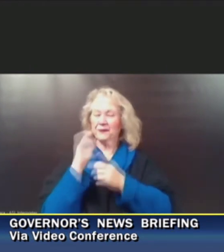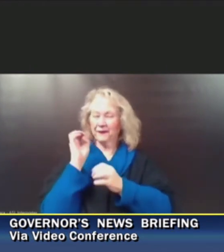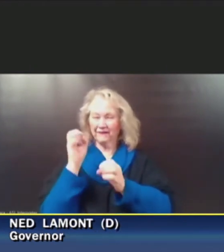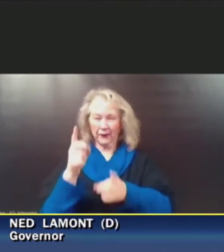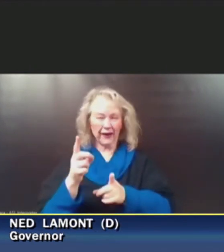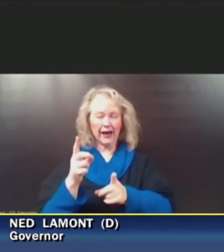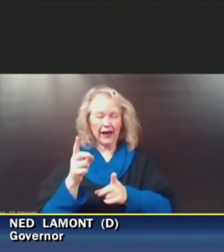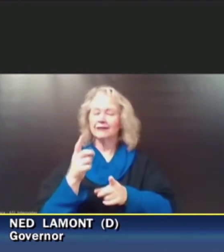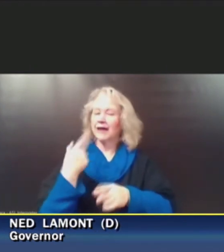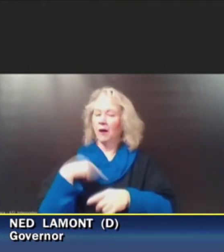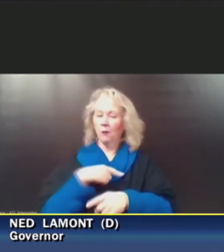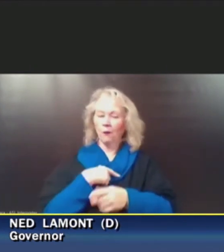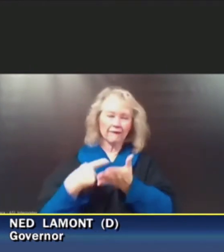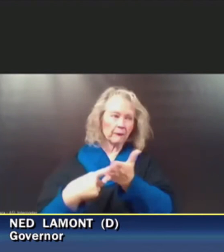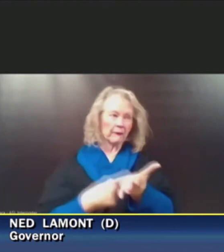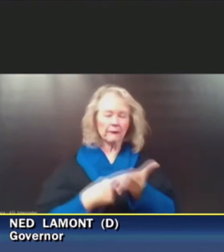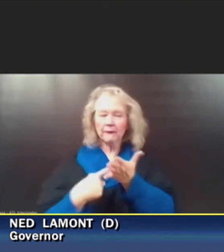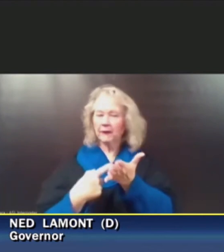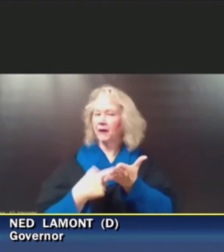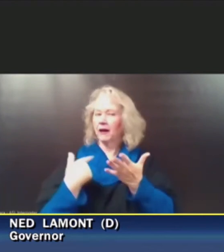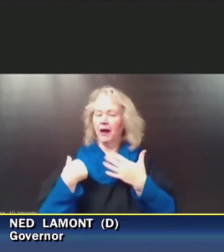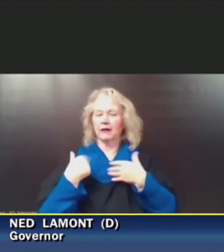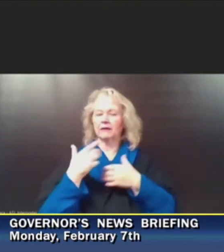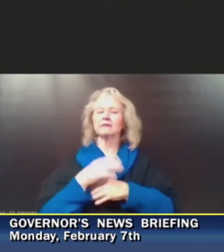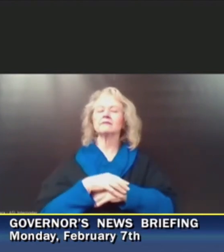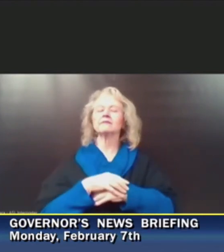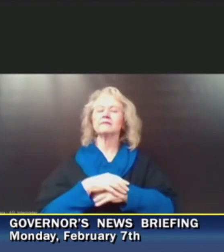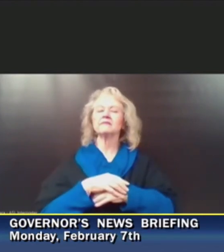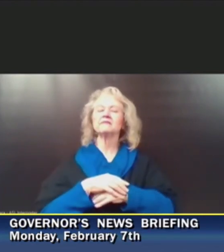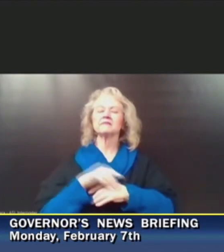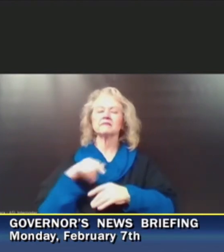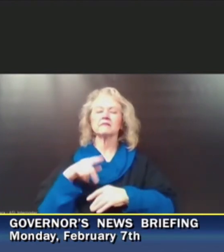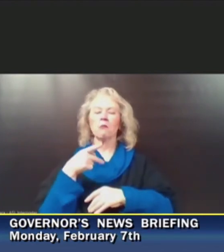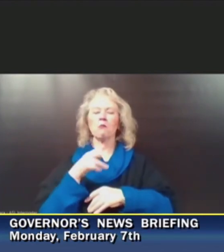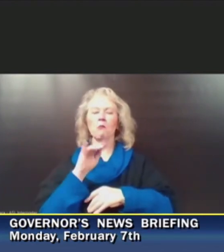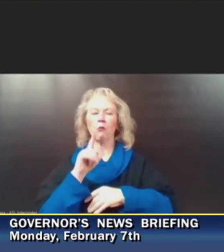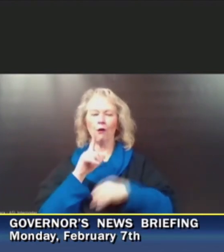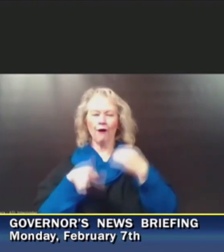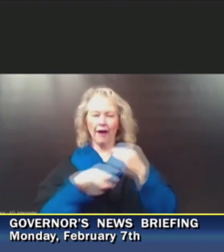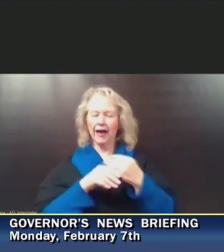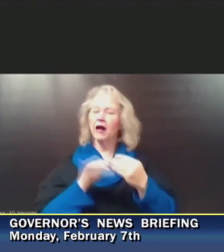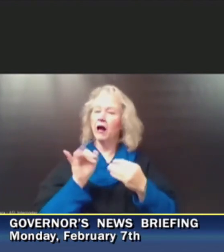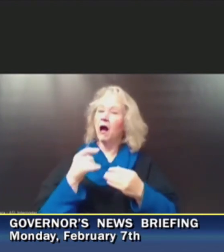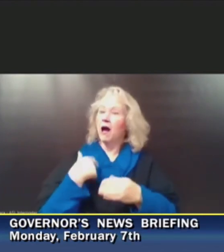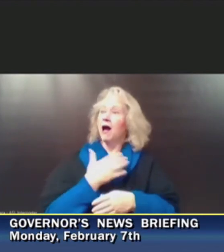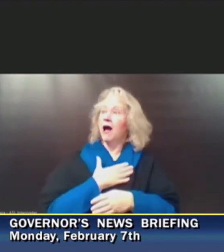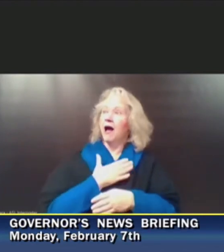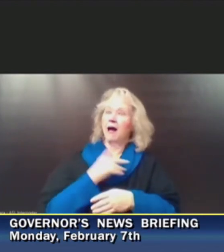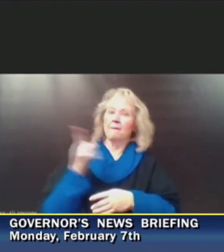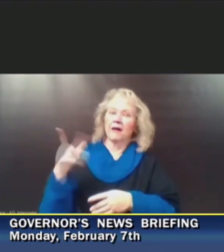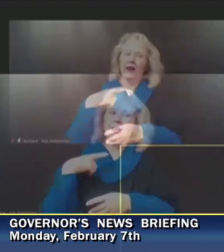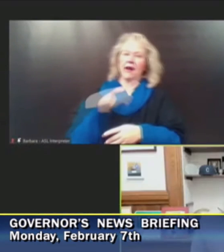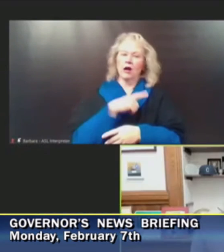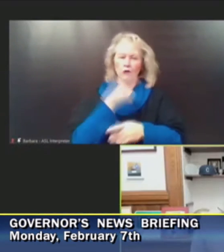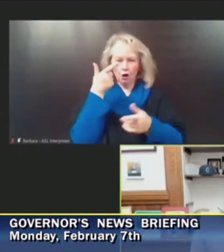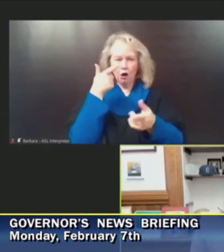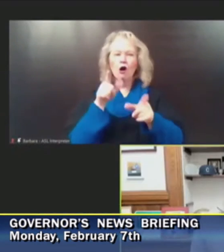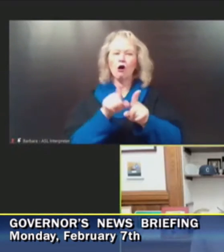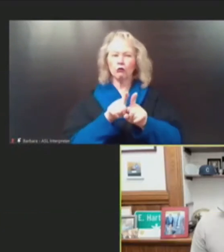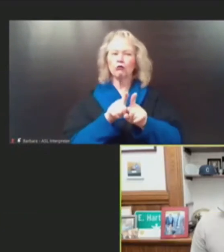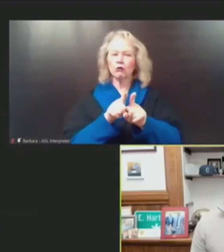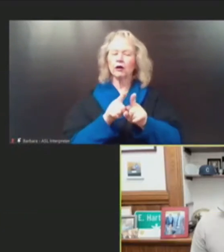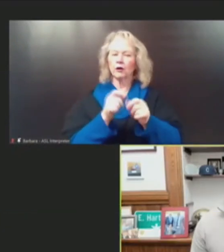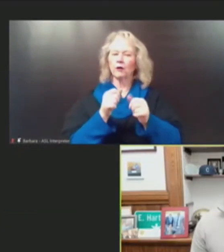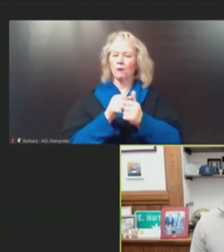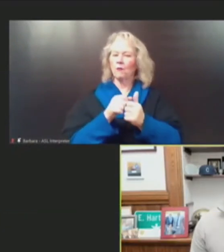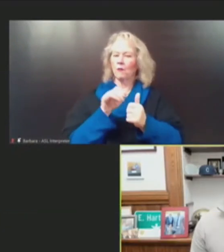amongst ourselves at great length. And I'll also add, it's great that the legislature is in agreement with the governor's current order